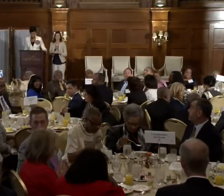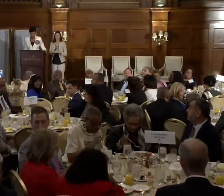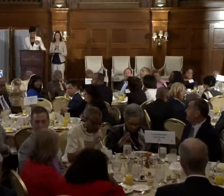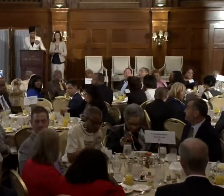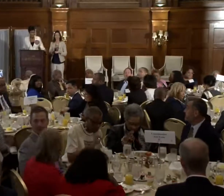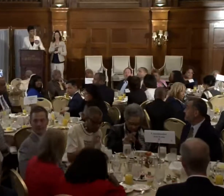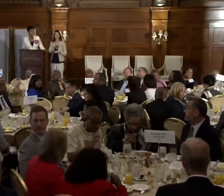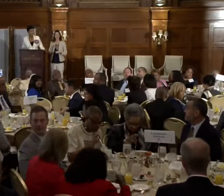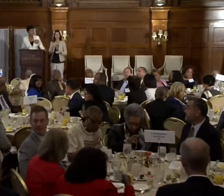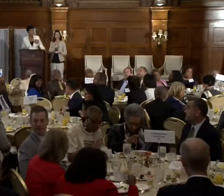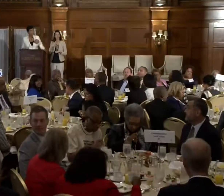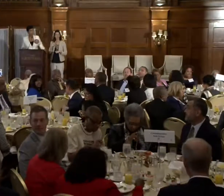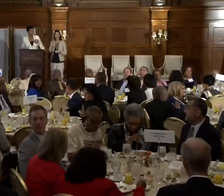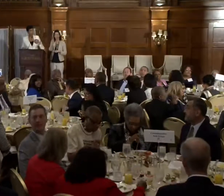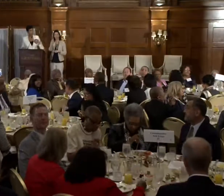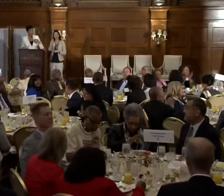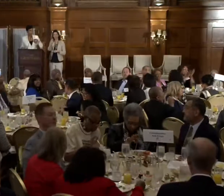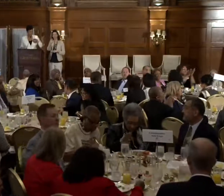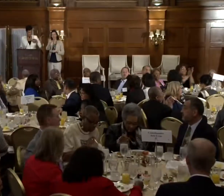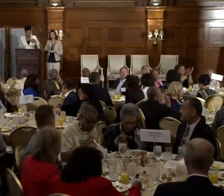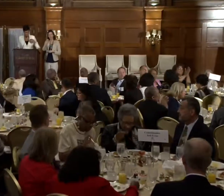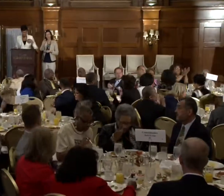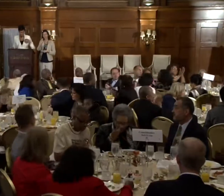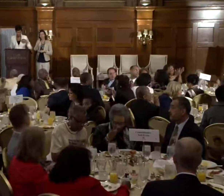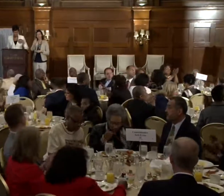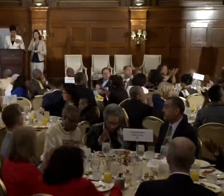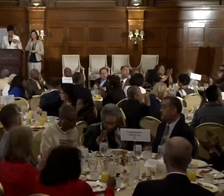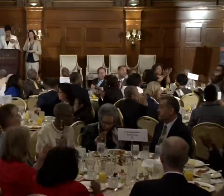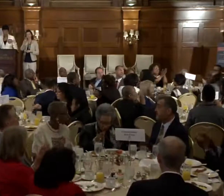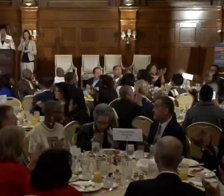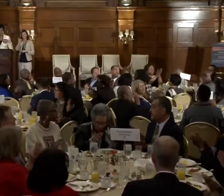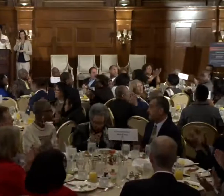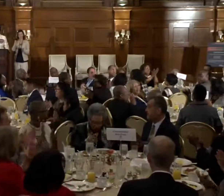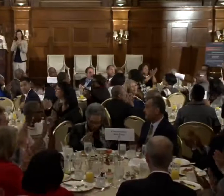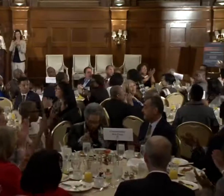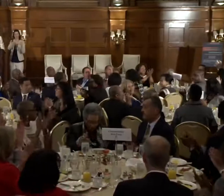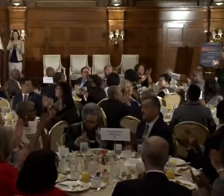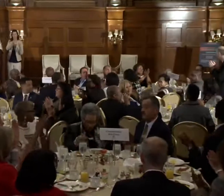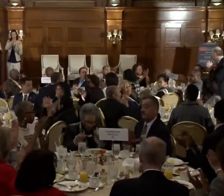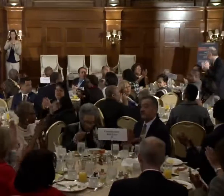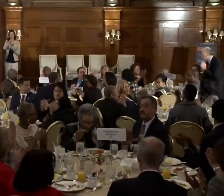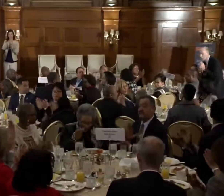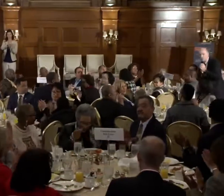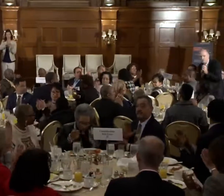And Councilmember Kenyon McDuffie from Ward 5. Give him a big round of applause.